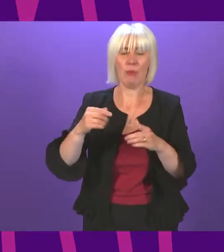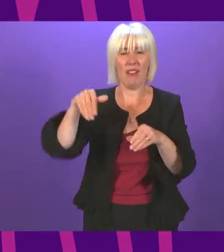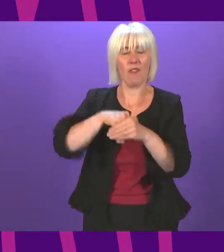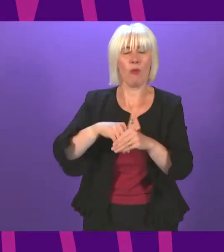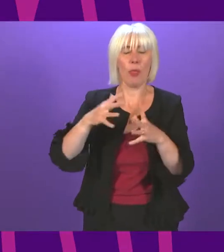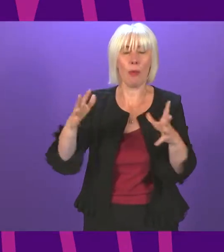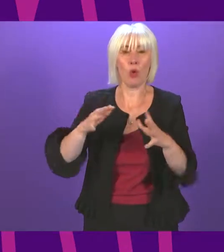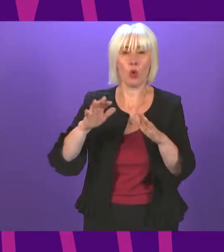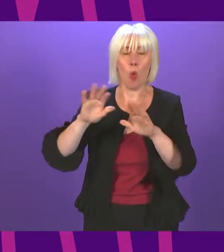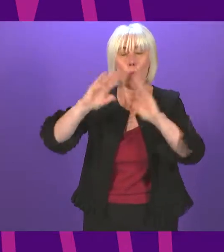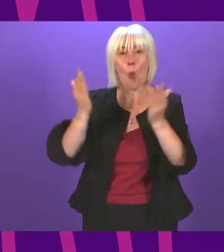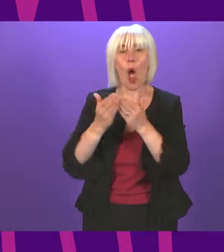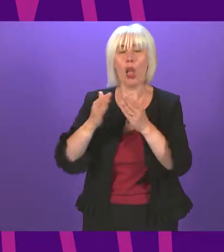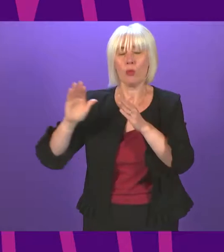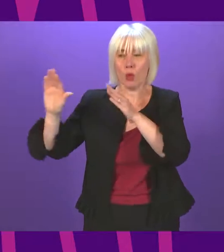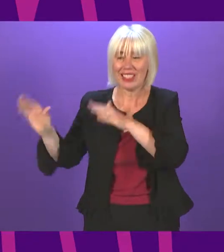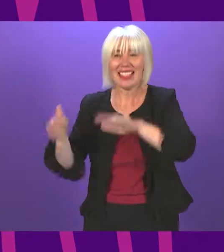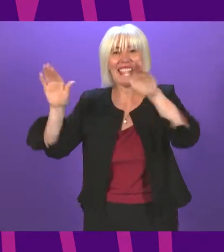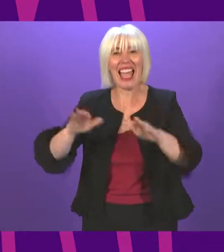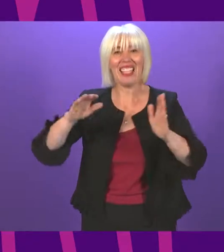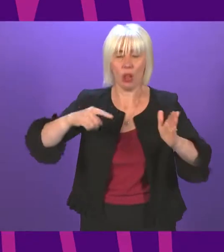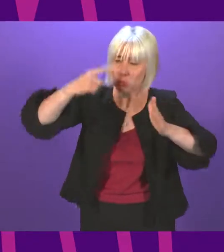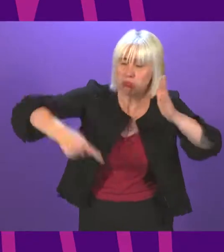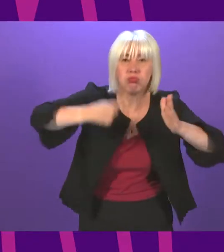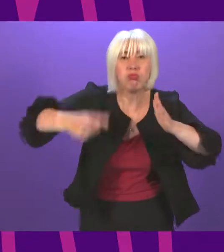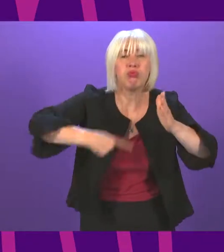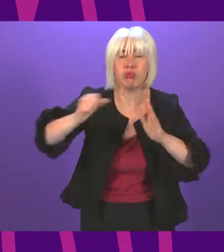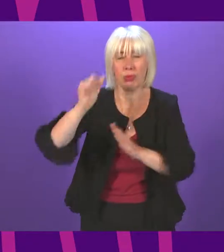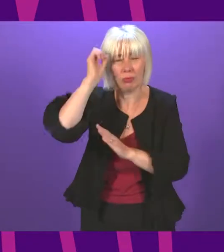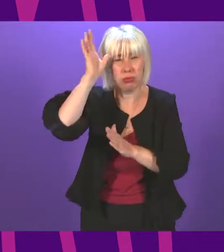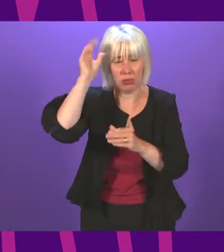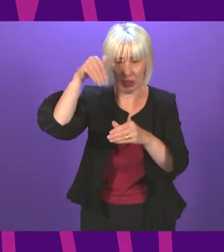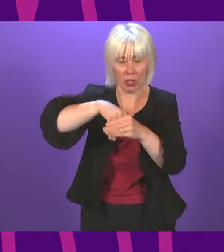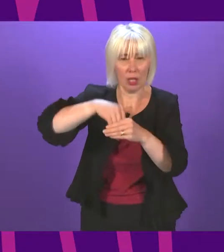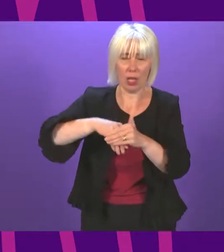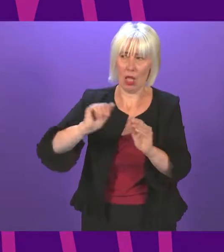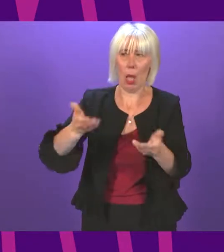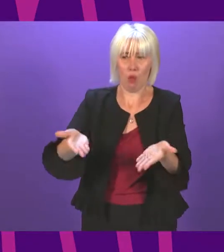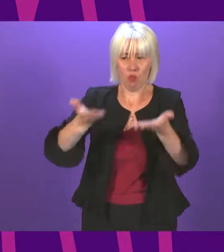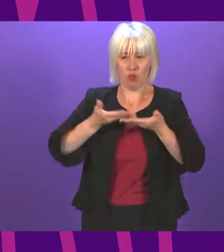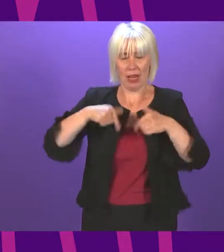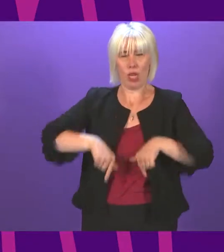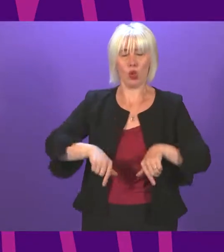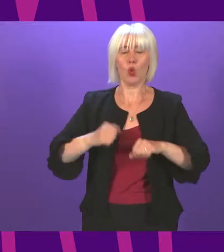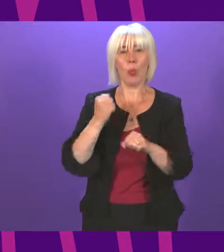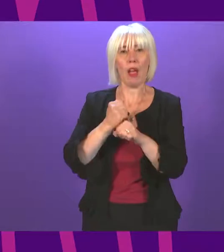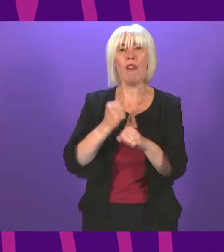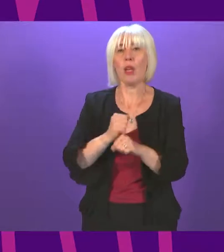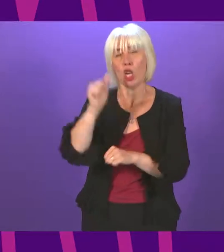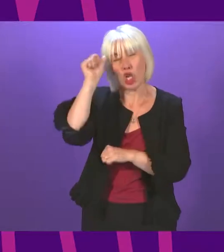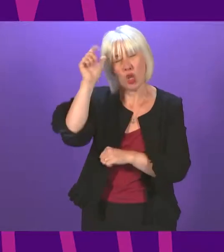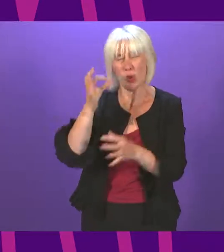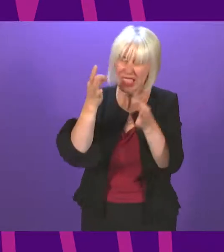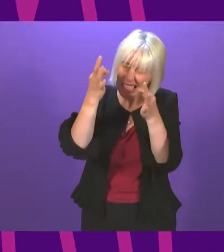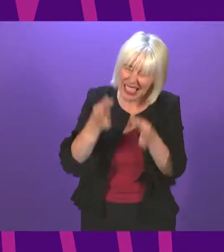here in Scotland. Lorna Slater brings real industry experience and expertise into government. She knows exactly what is